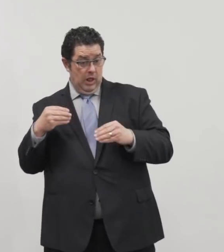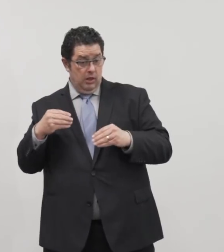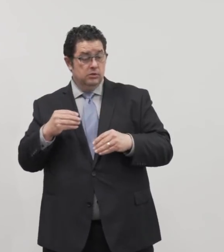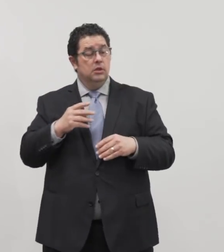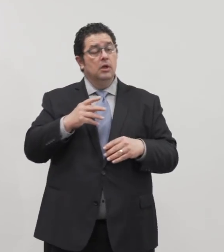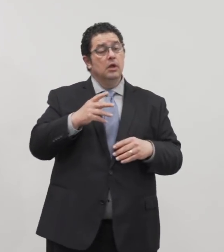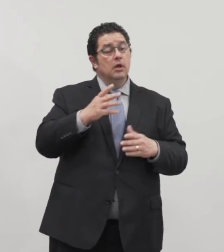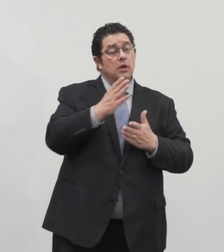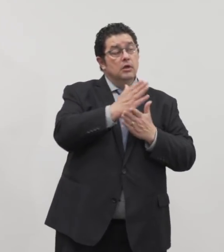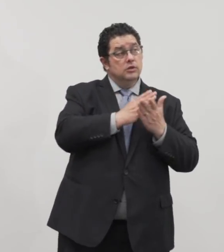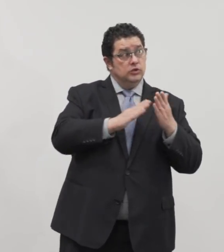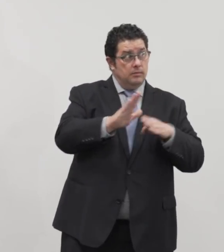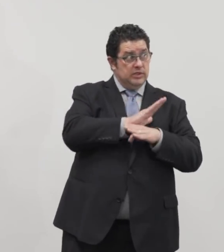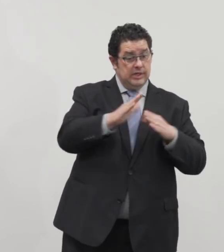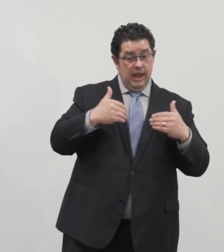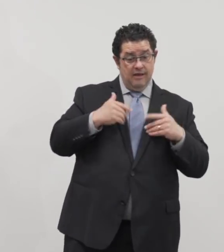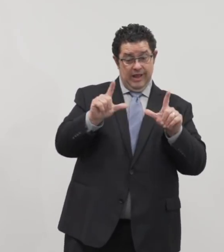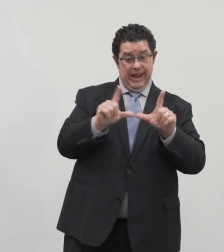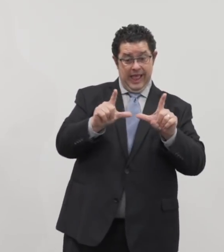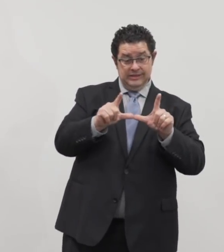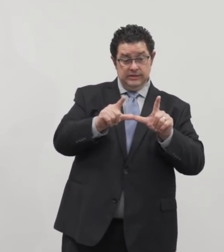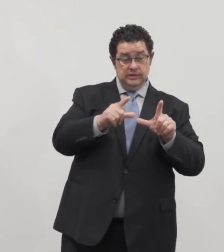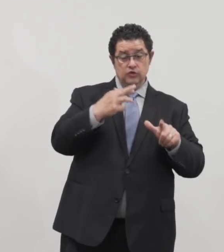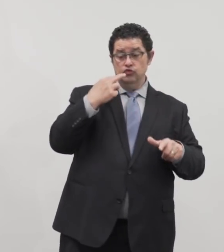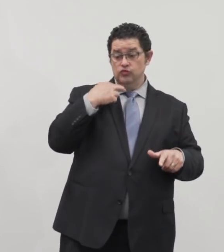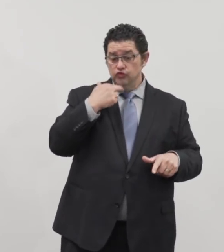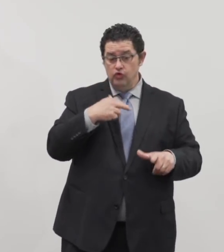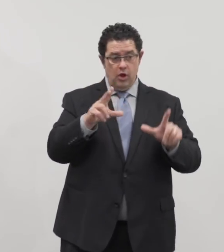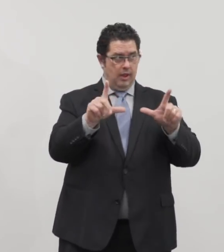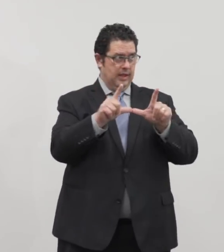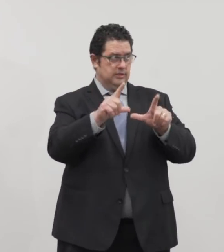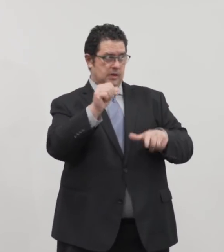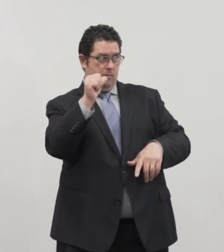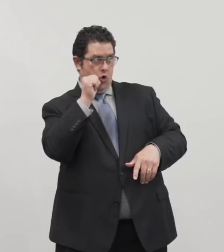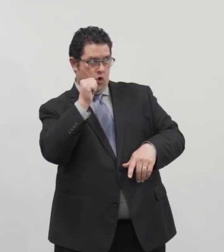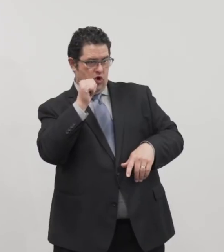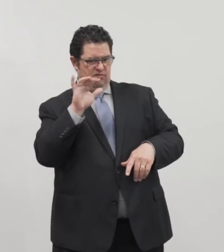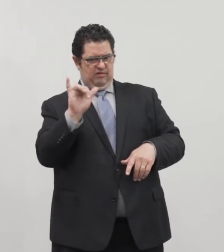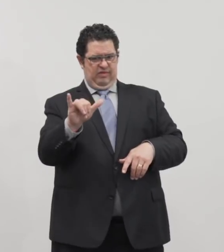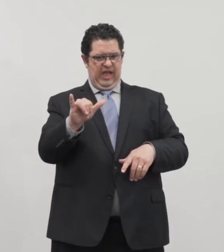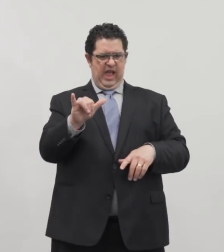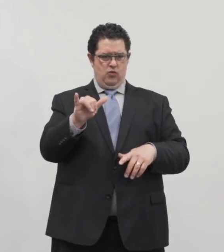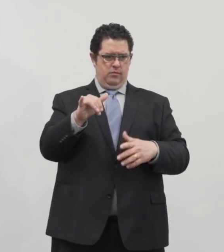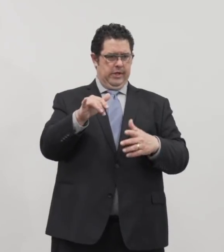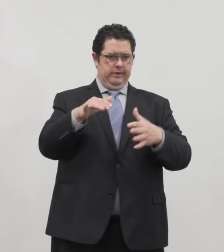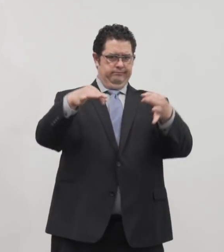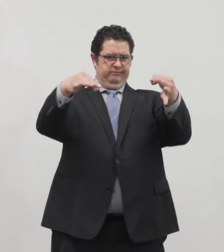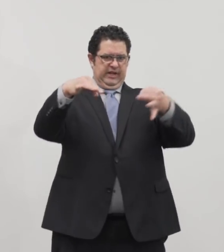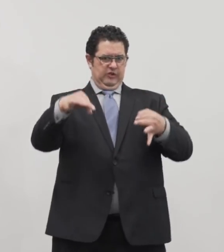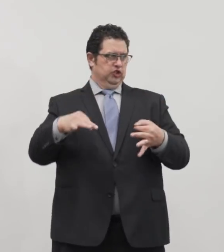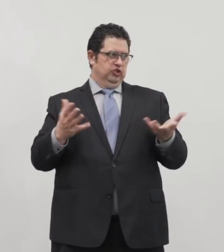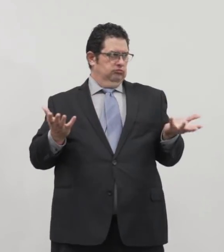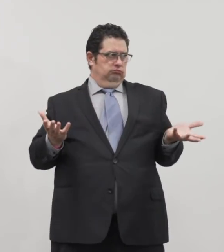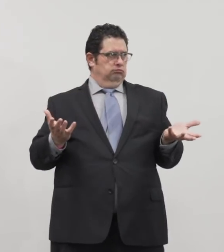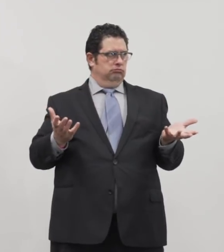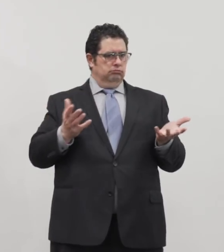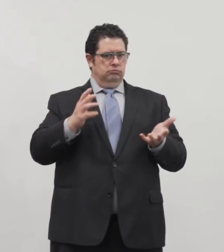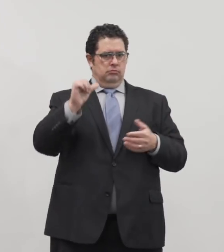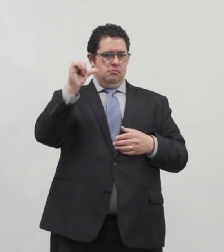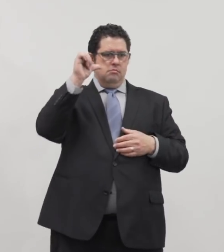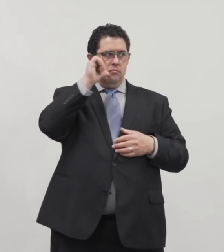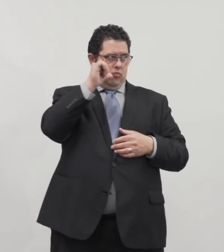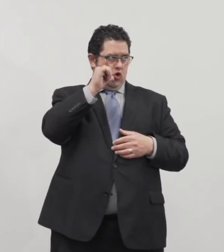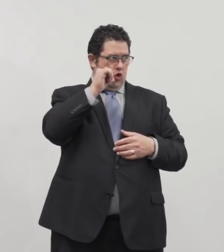or they have a license as a bar and that license will drive your definition. We're not going any farther than that. Bars